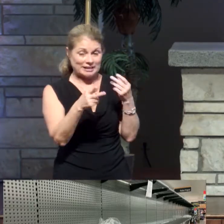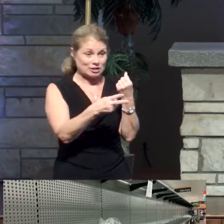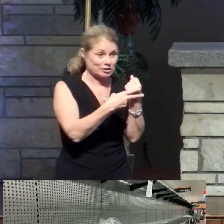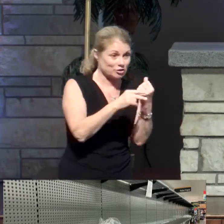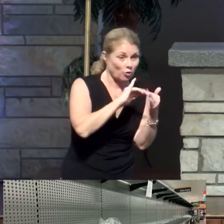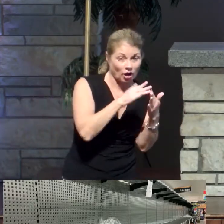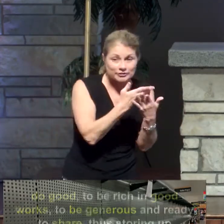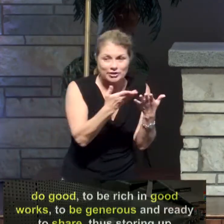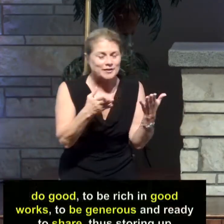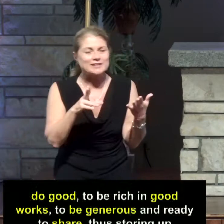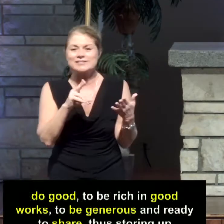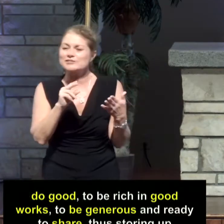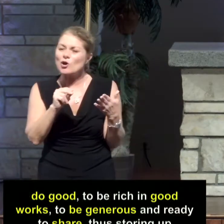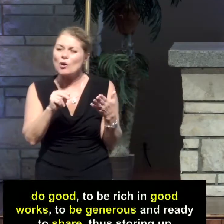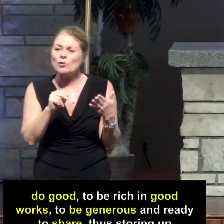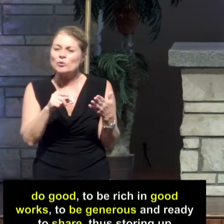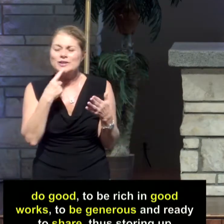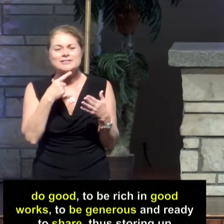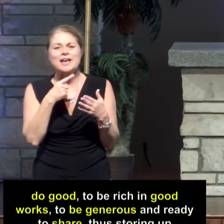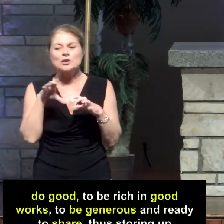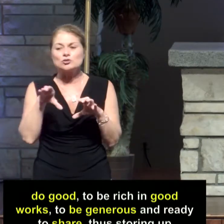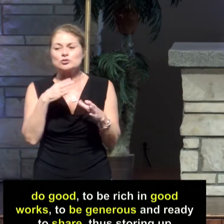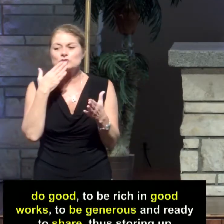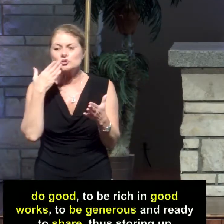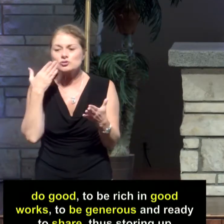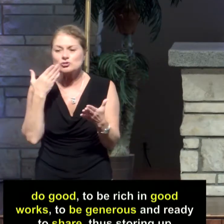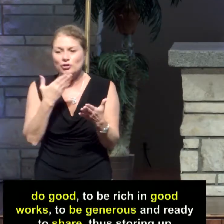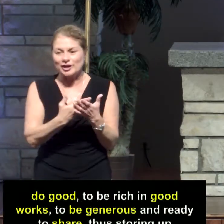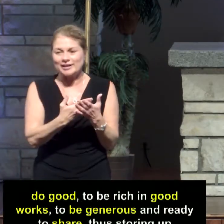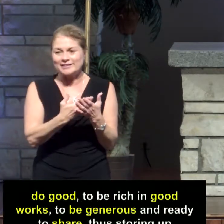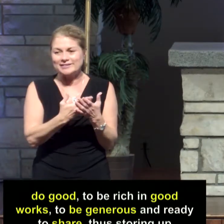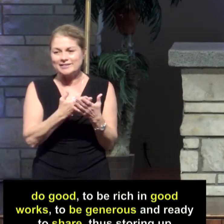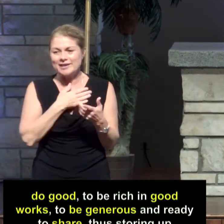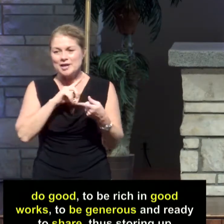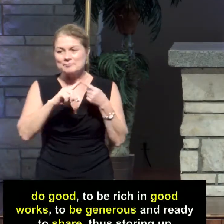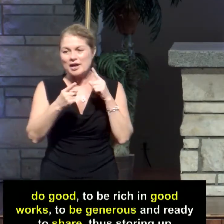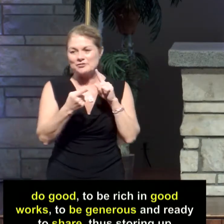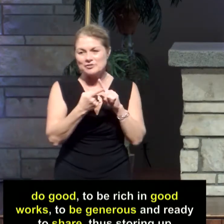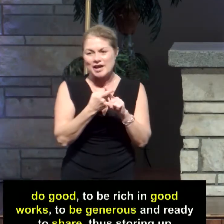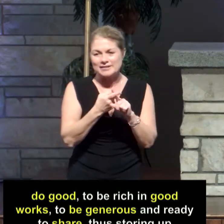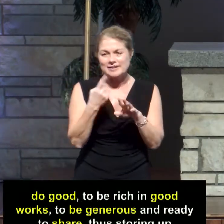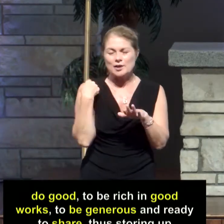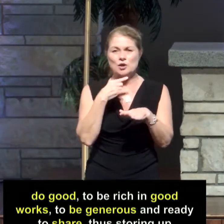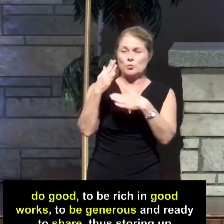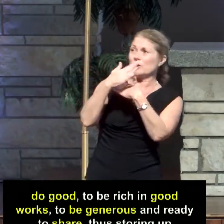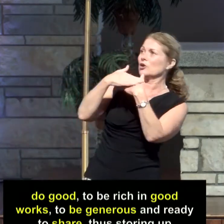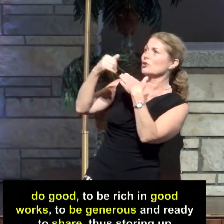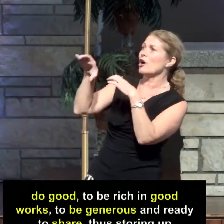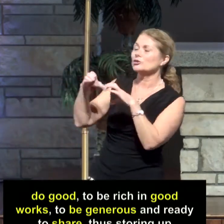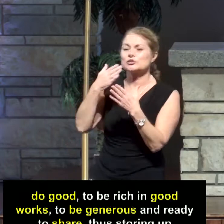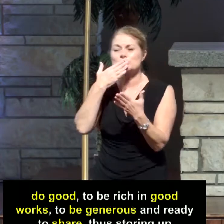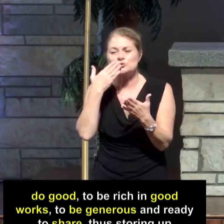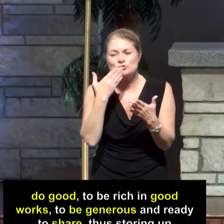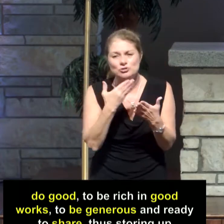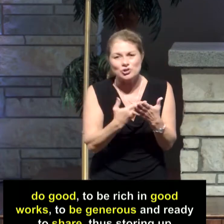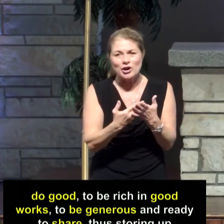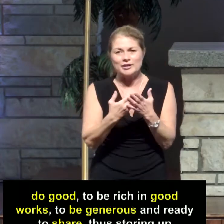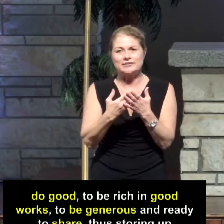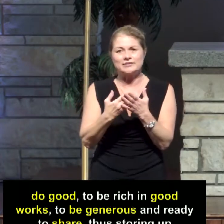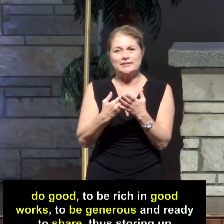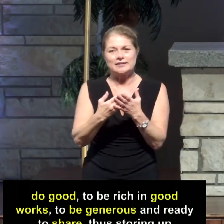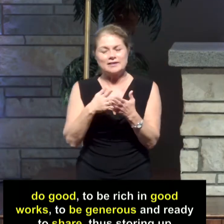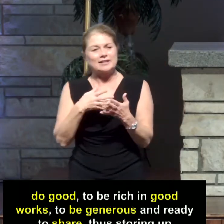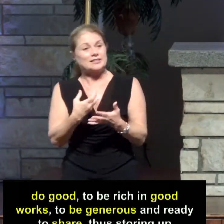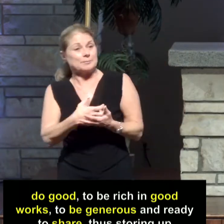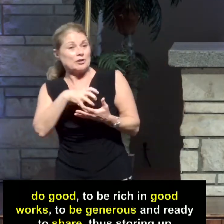Paul says that they are to do good. My friends, we are called to do good. To be rich in